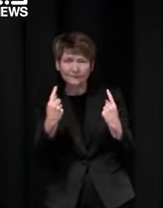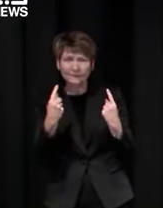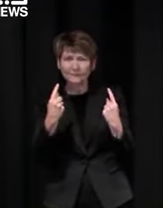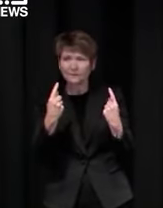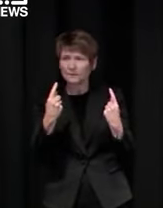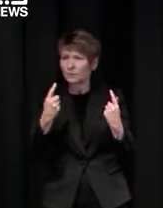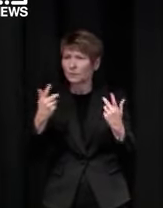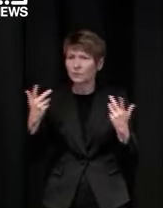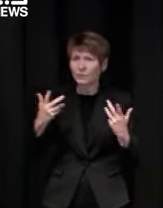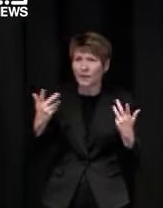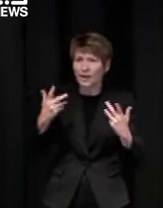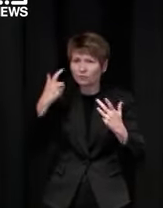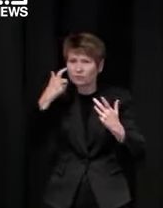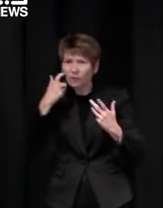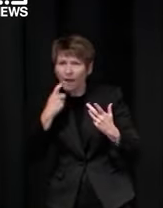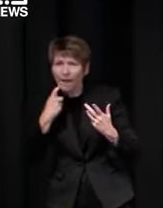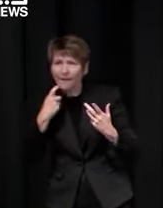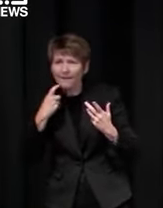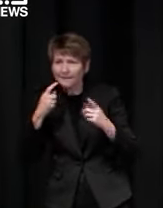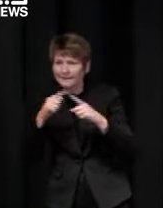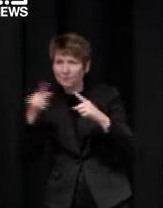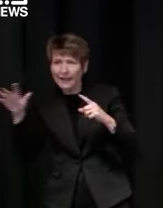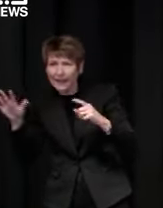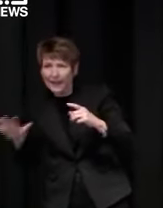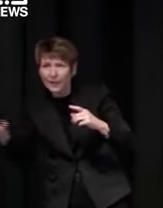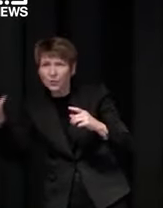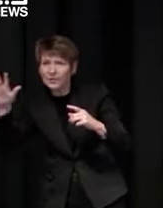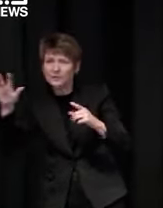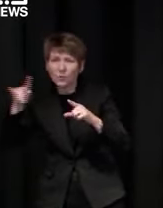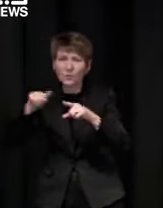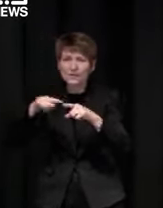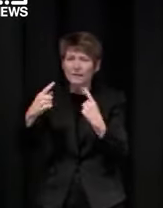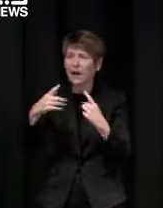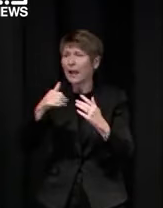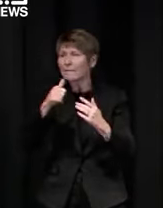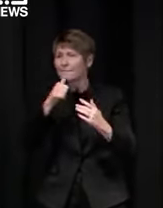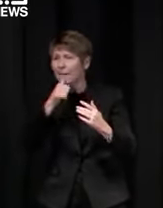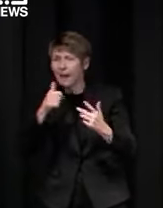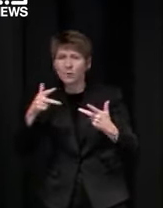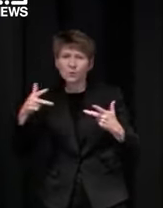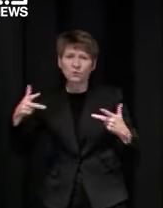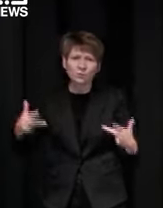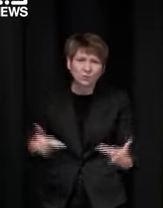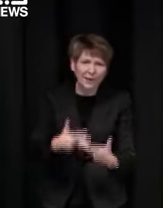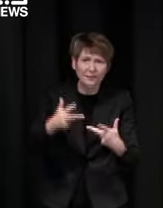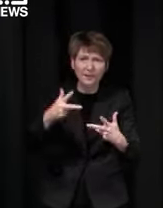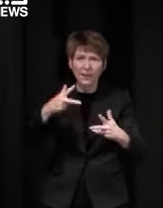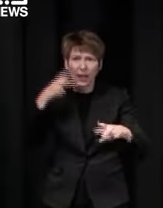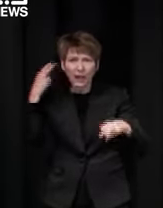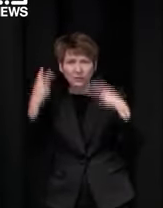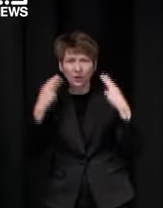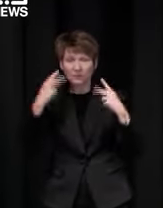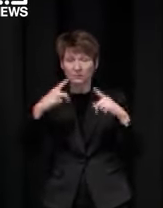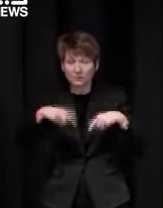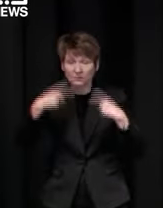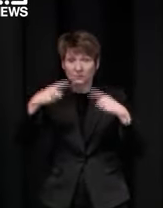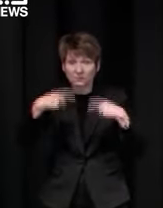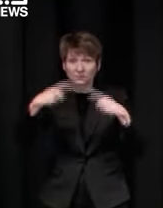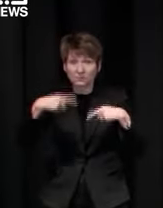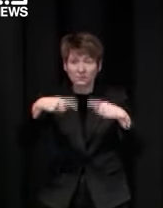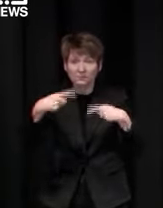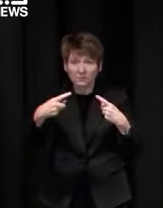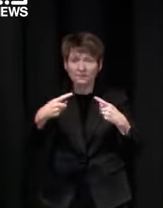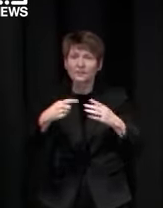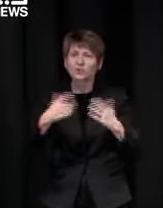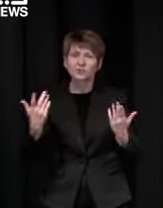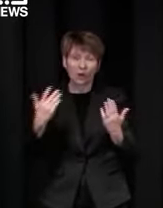using the 80 percent um the 80 percent numbers so you know for example at 80 percent um the road map says that you